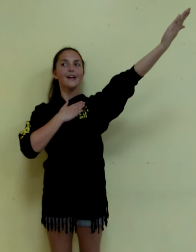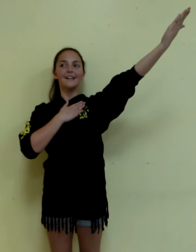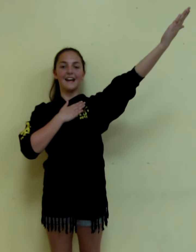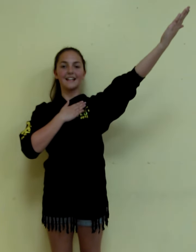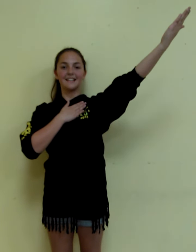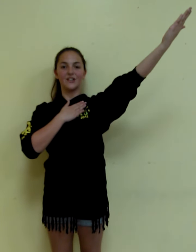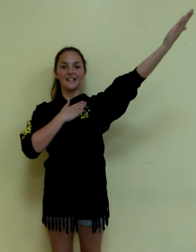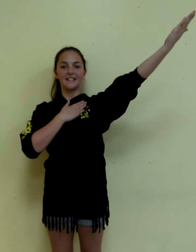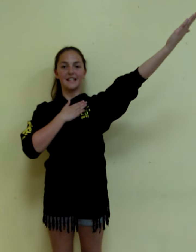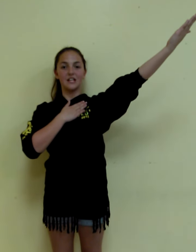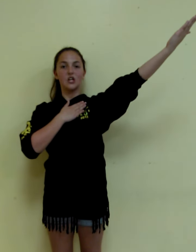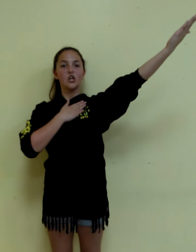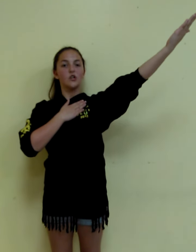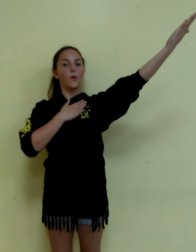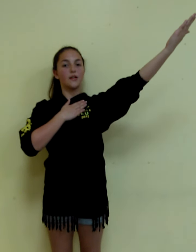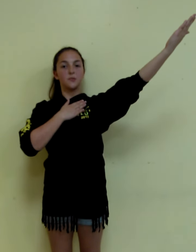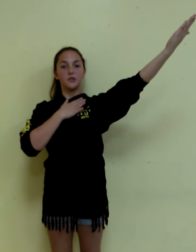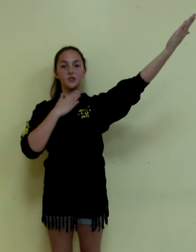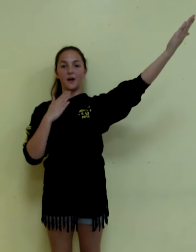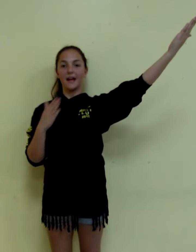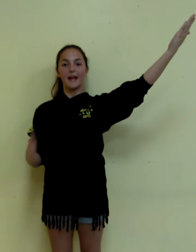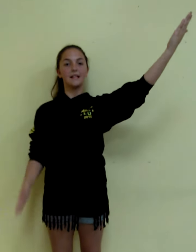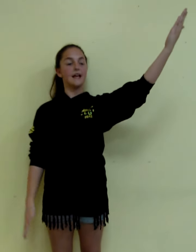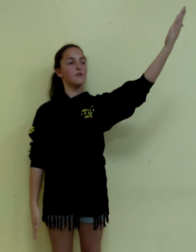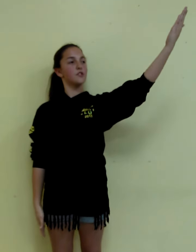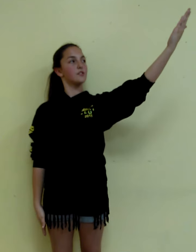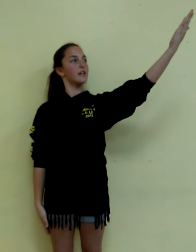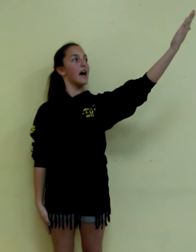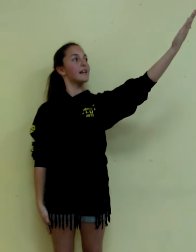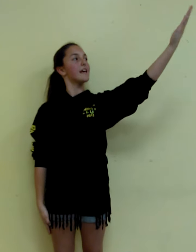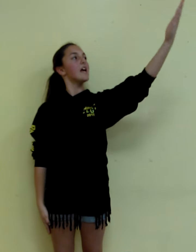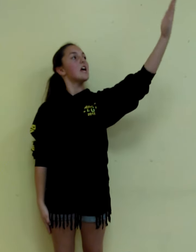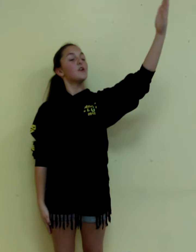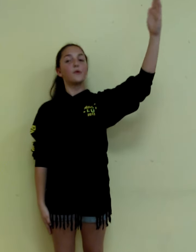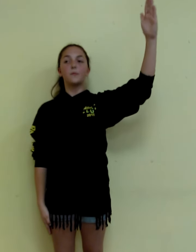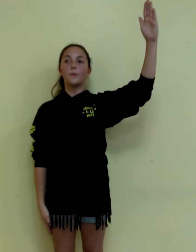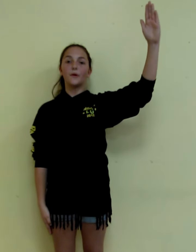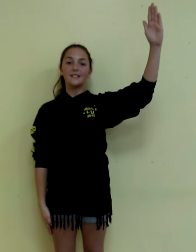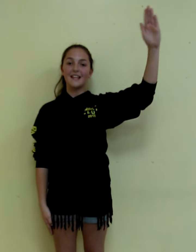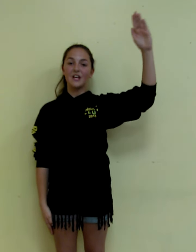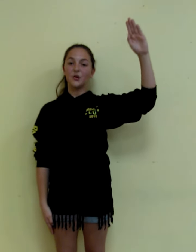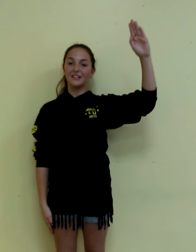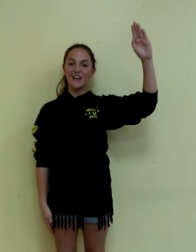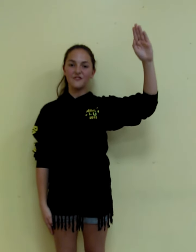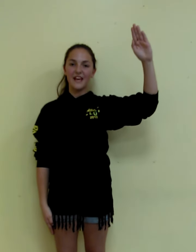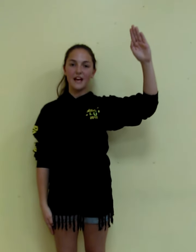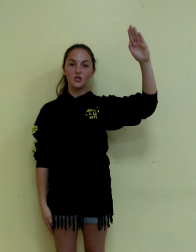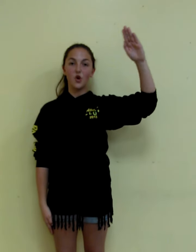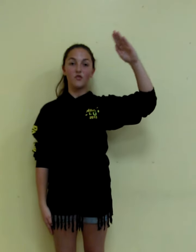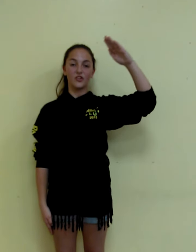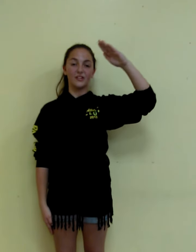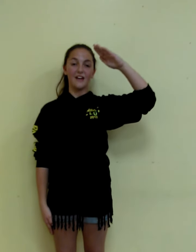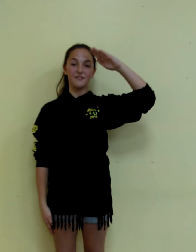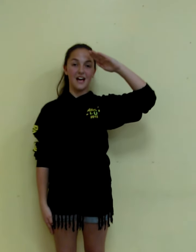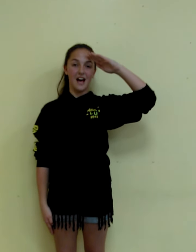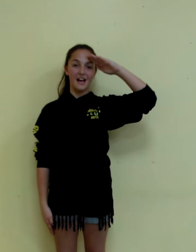Next letter is C. You're going to put your right hand down to your side. You're to put your left hand over your left eye,